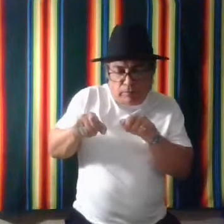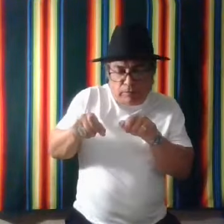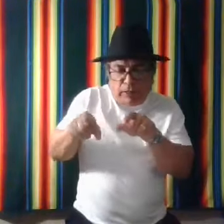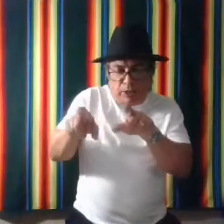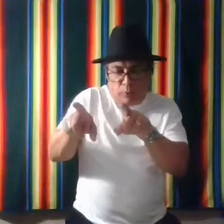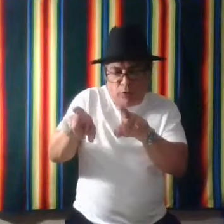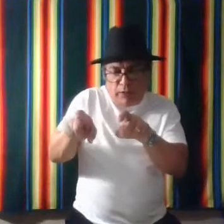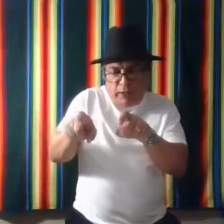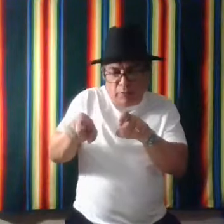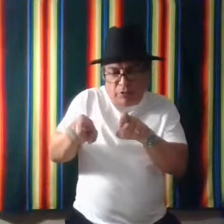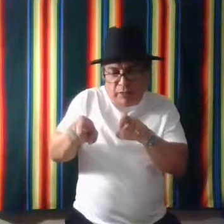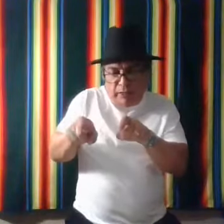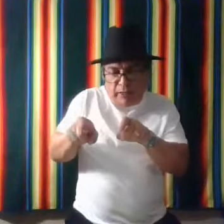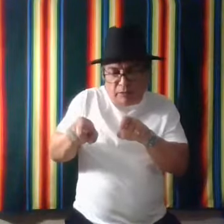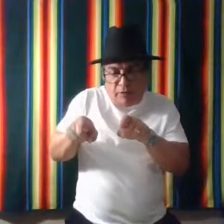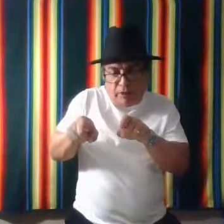Like you're pulling in with your index finger.